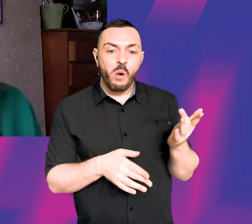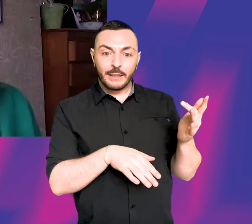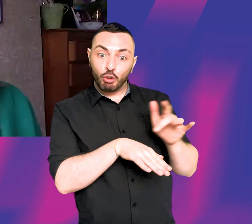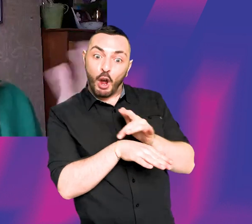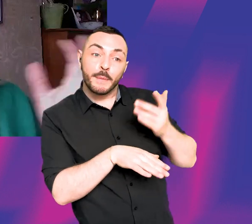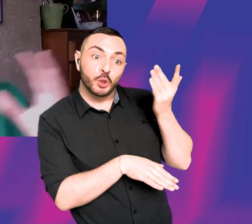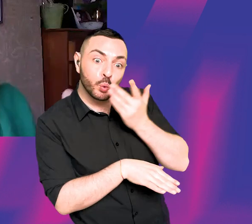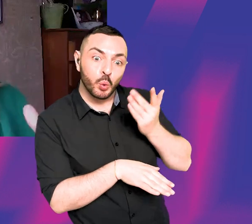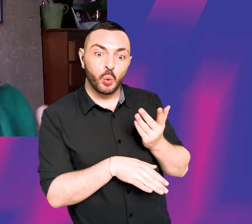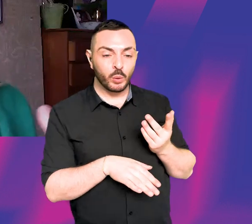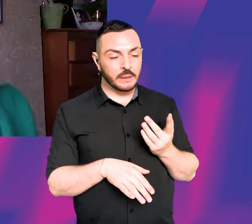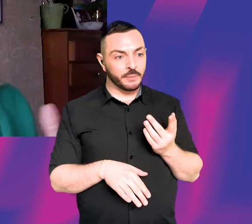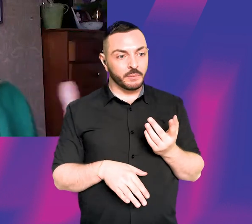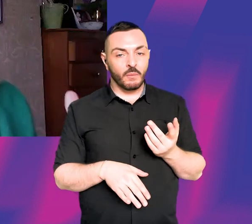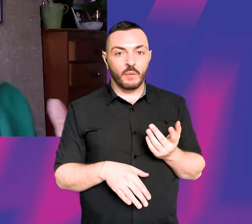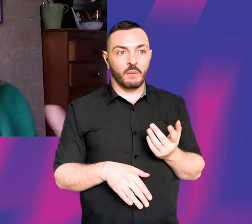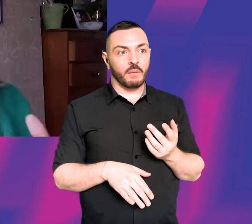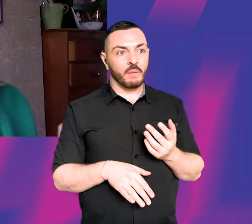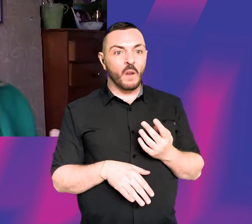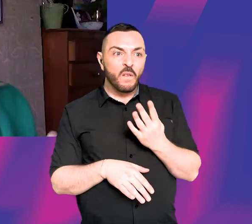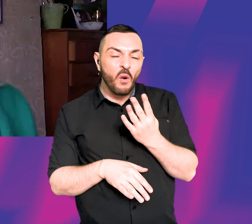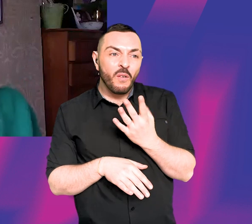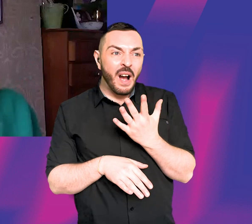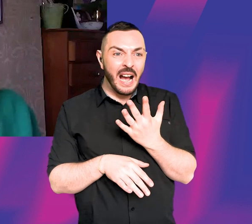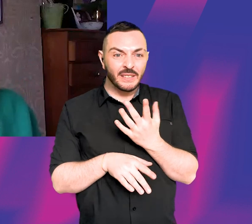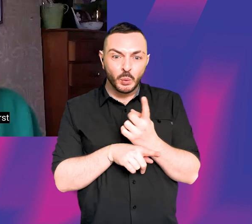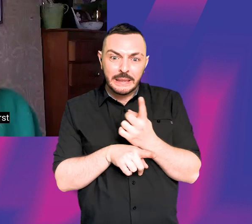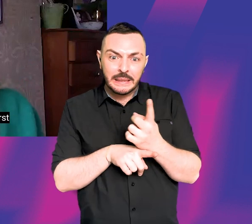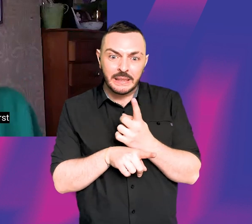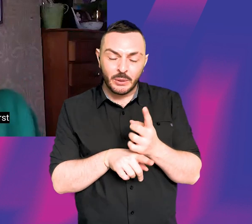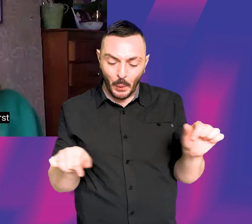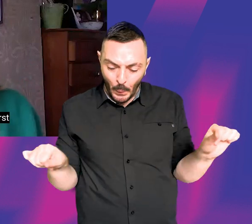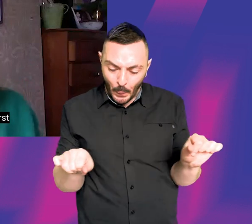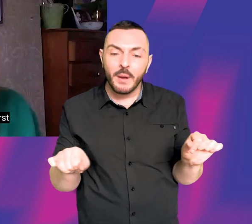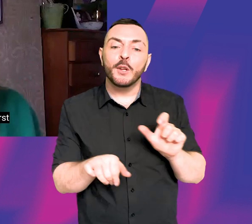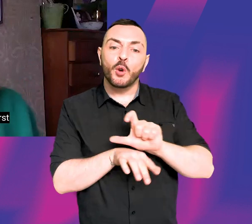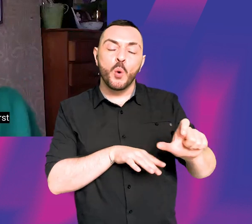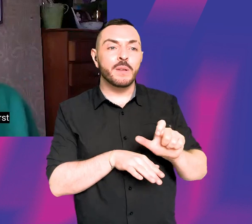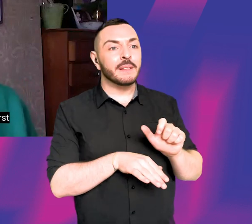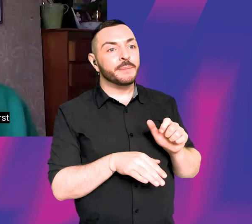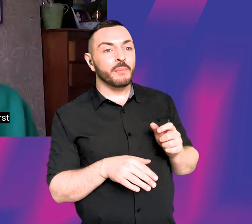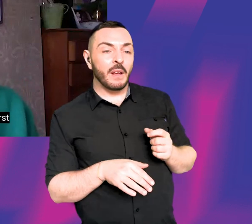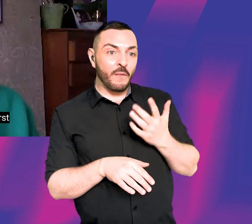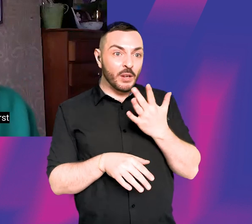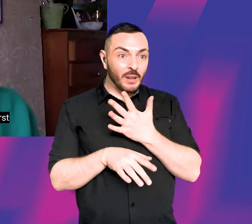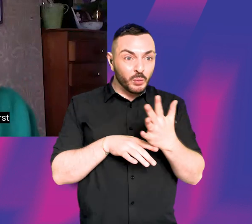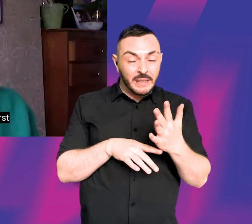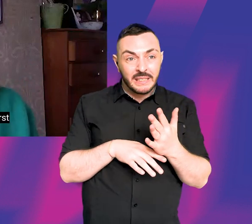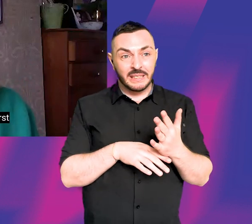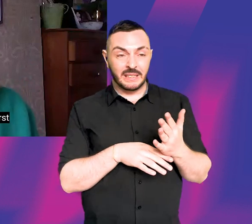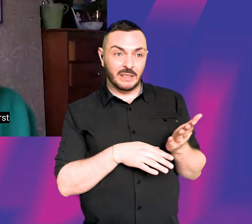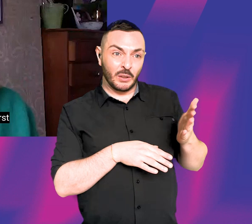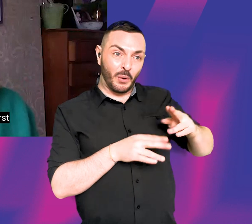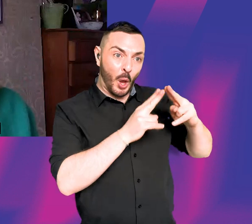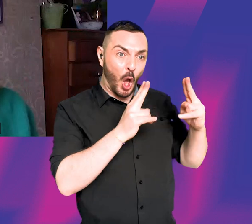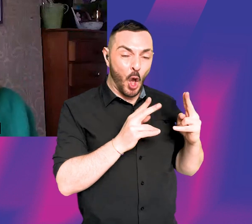school in the space of, you know, four or five weeks. And, you know, I was away from home for the first time. So